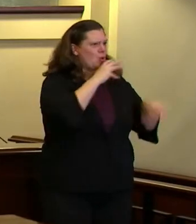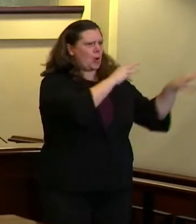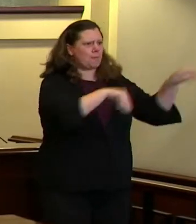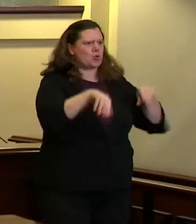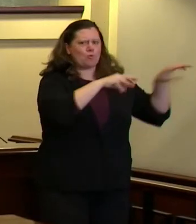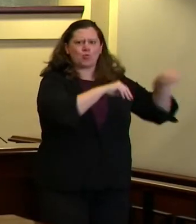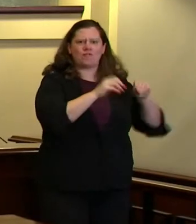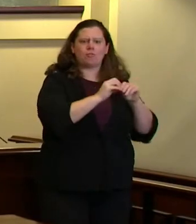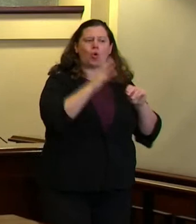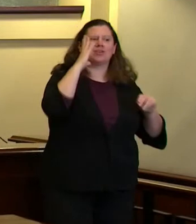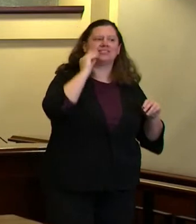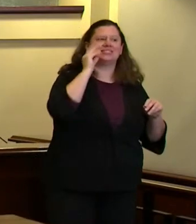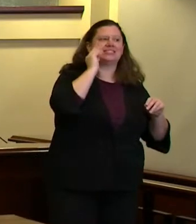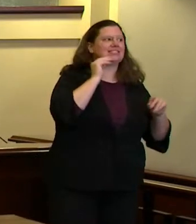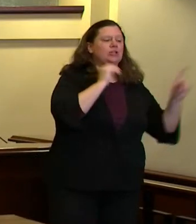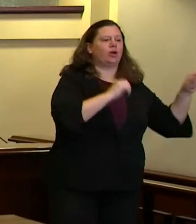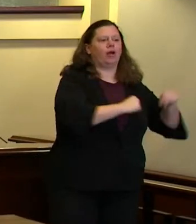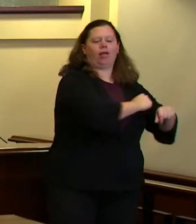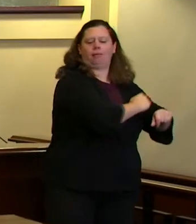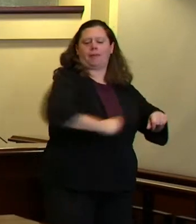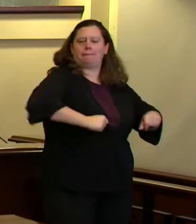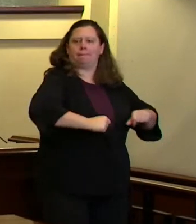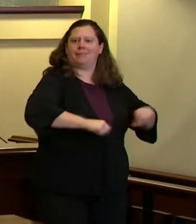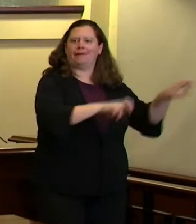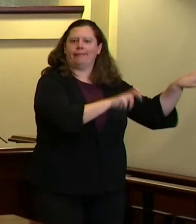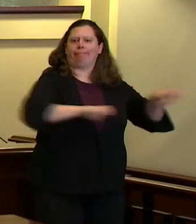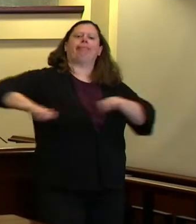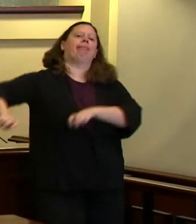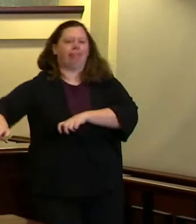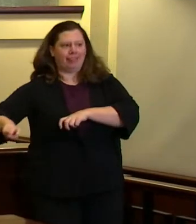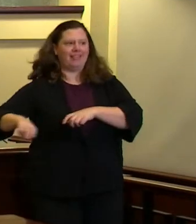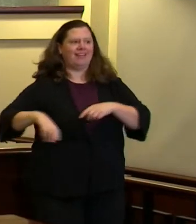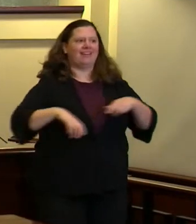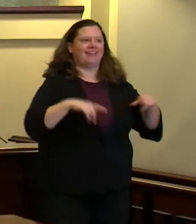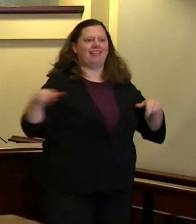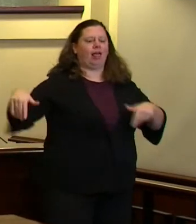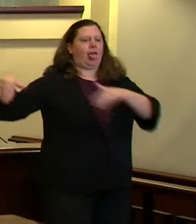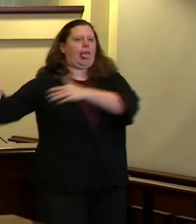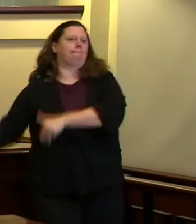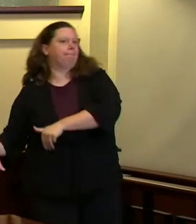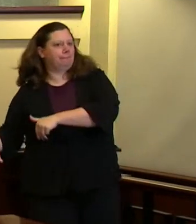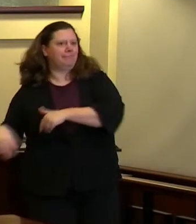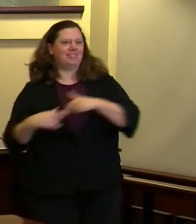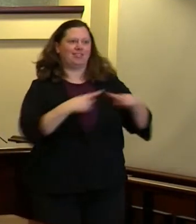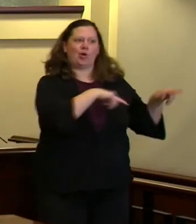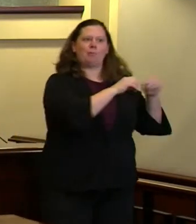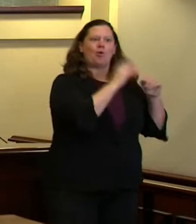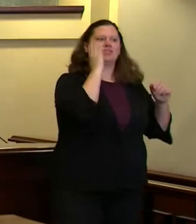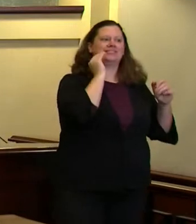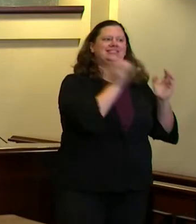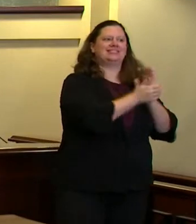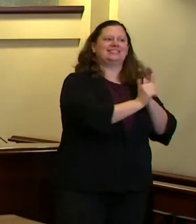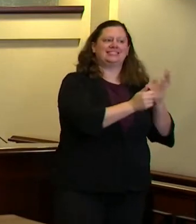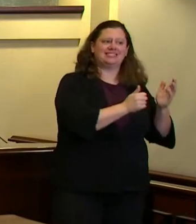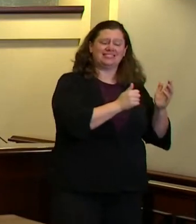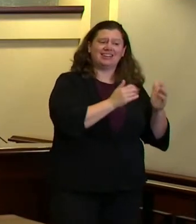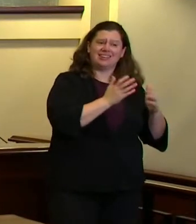we are somewhere in the neighborhood of tens of thousands of units short